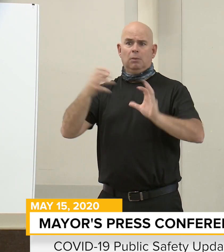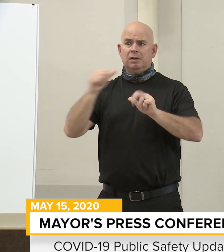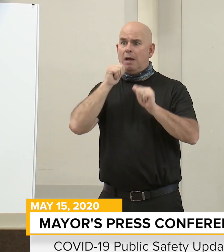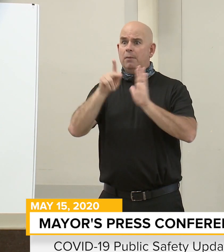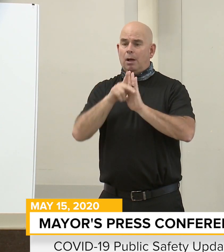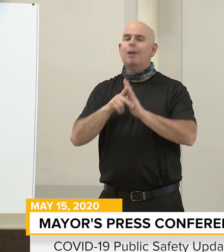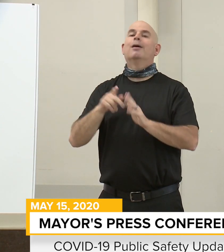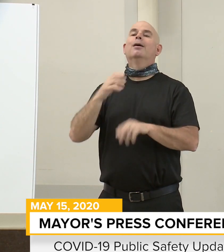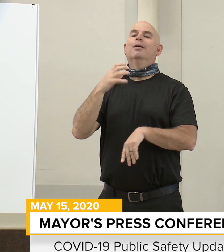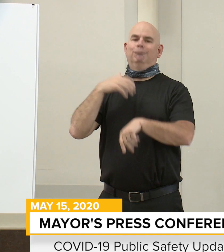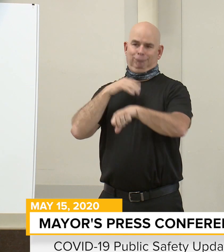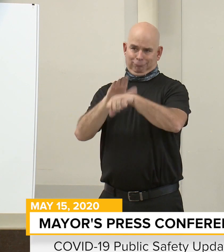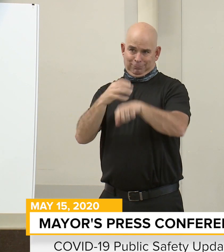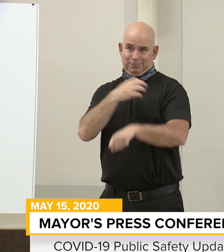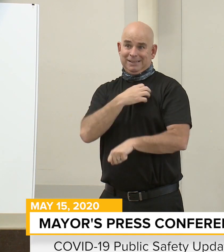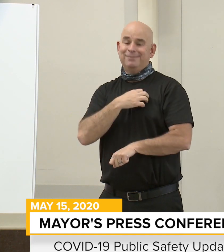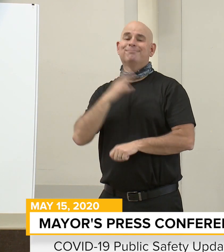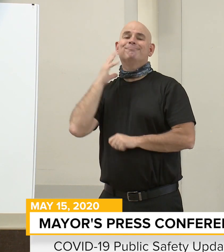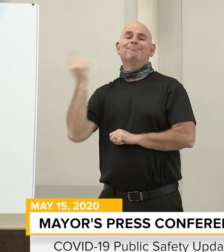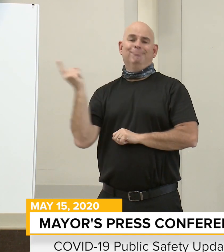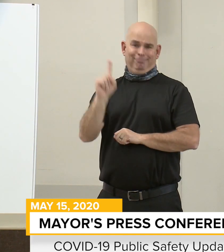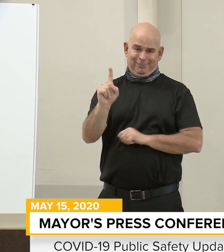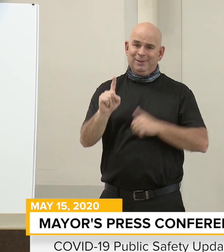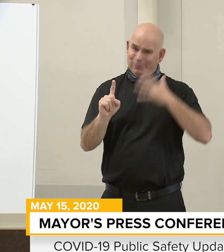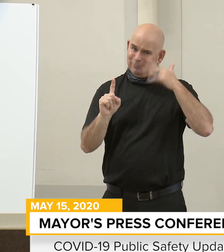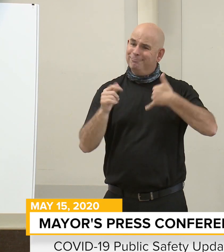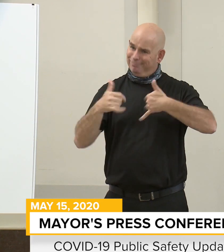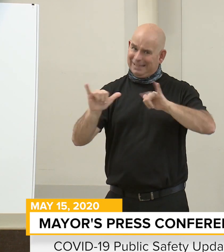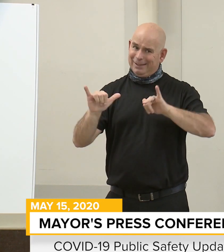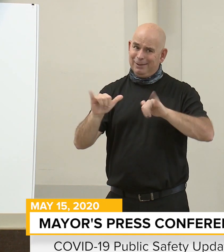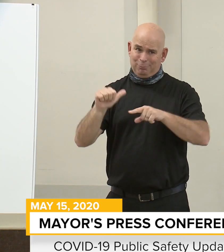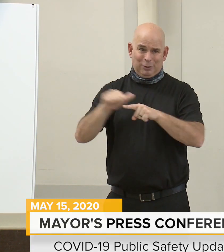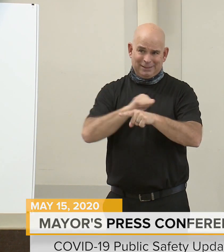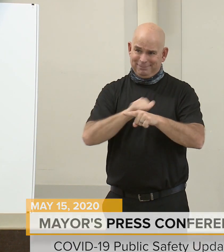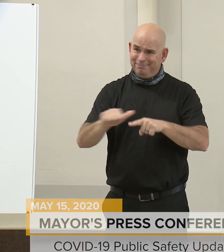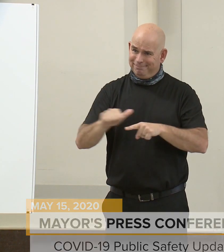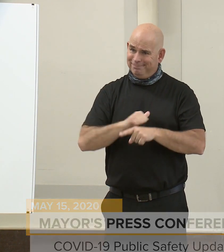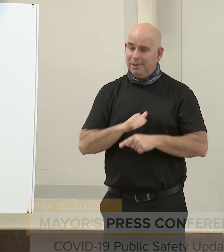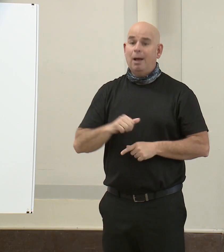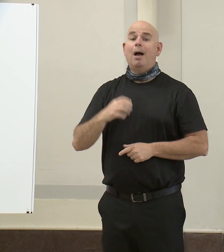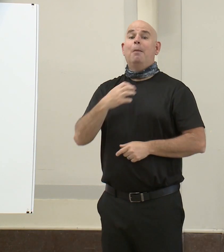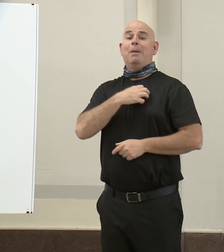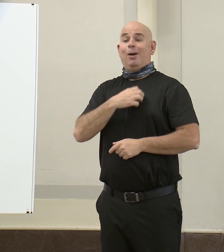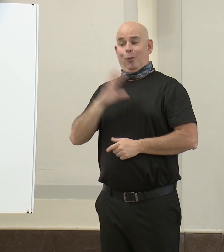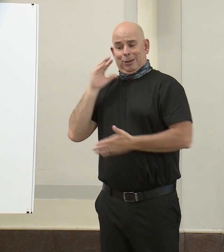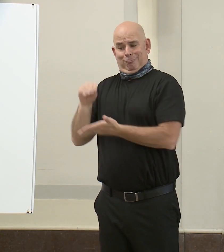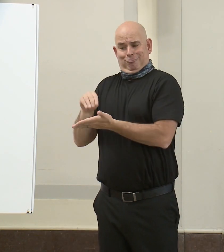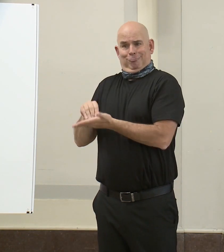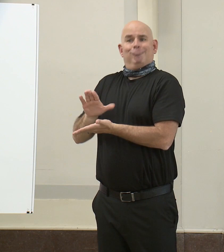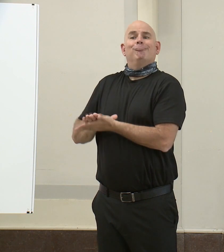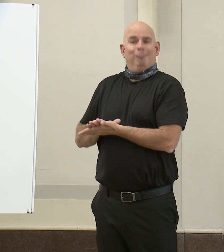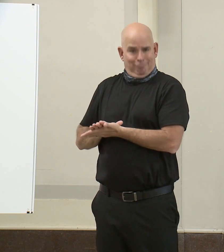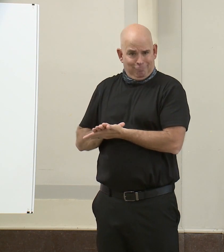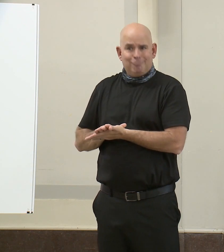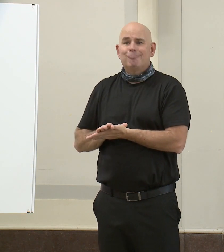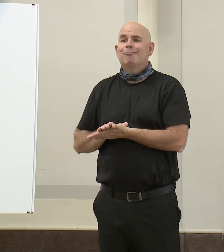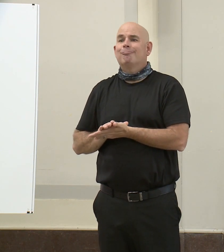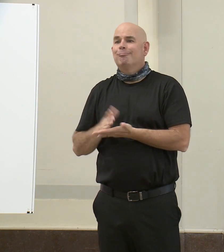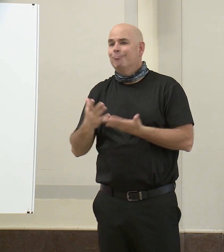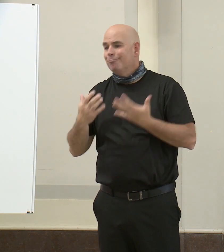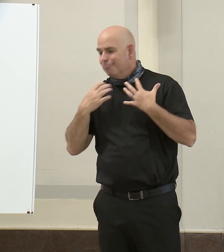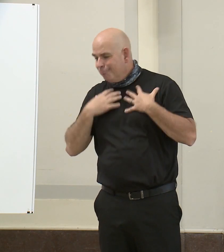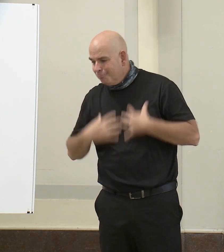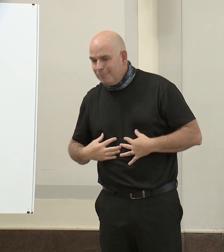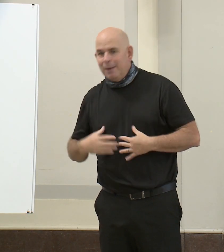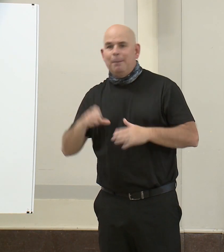Members of the Baltimore Police Department will document the non-compliance through the use of our body-worn camera recordings, and if